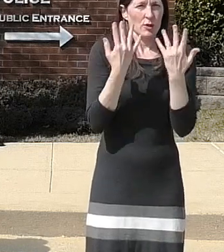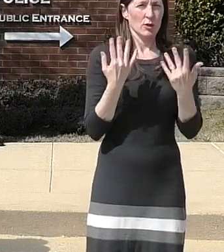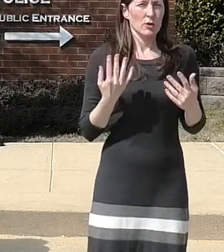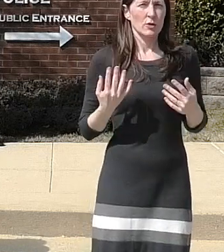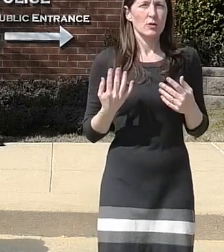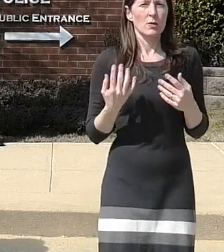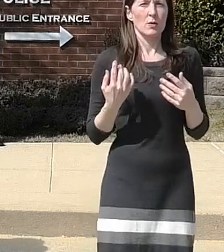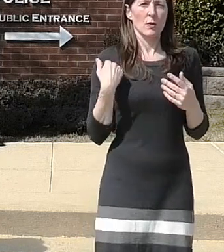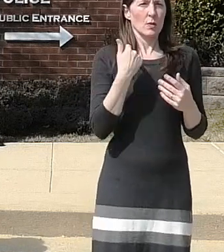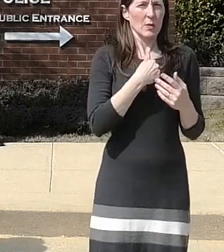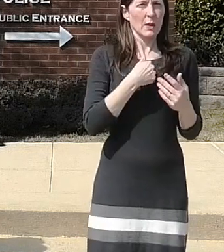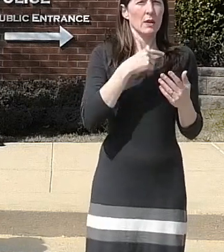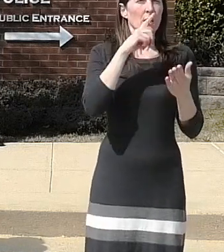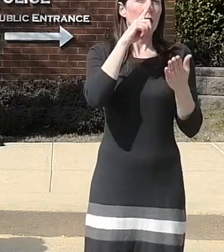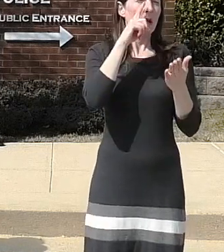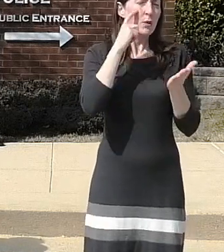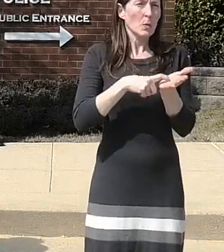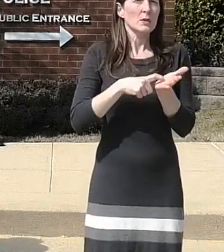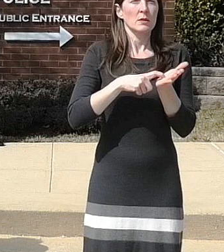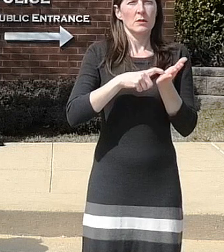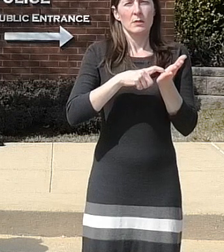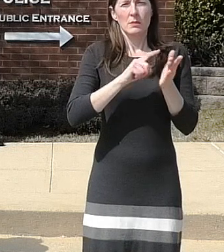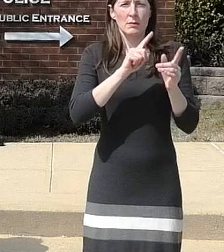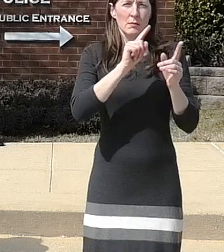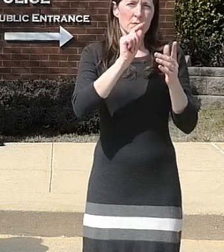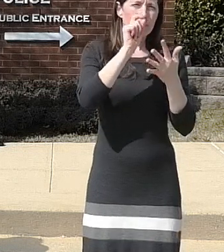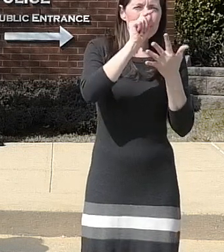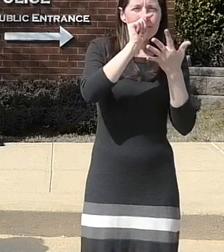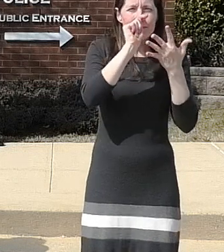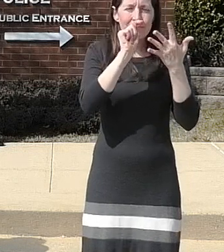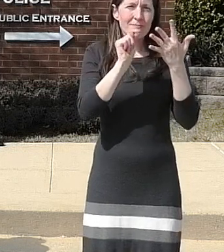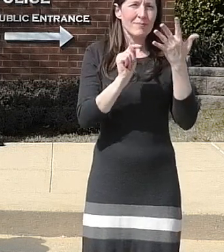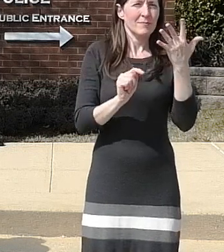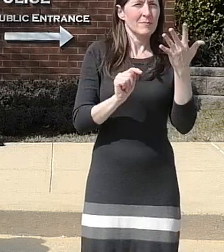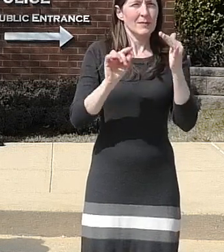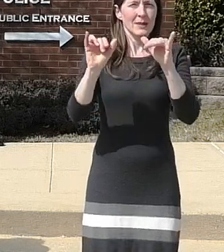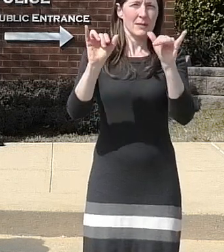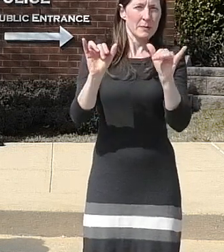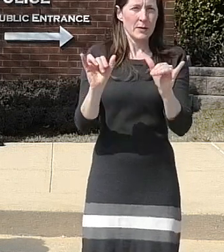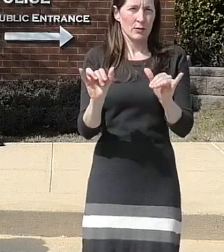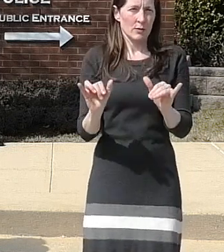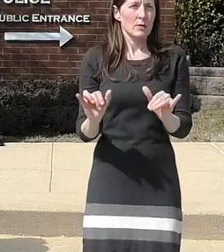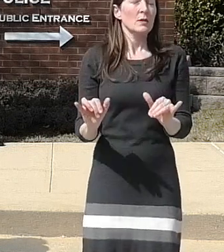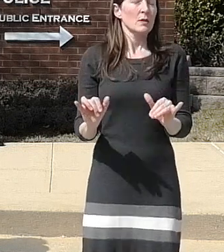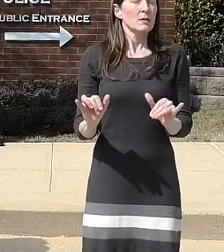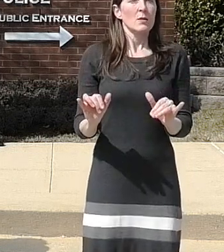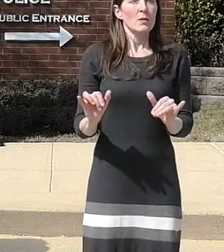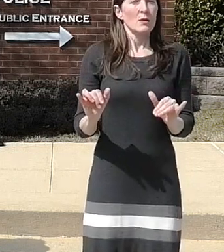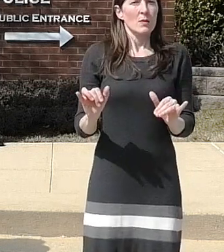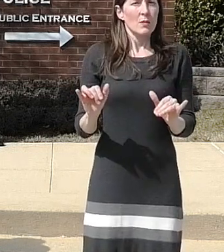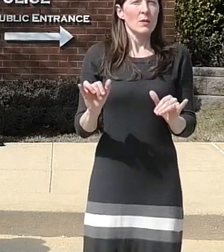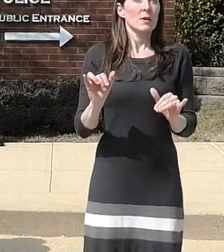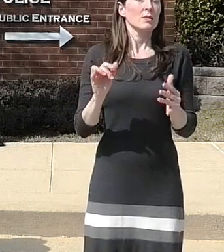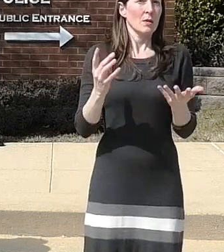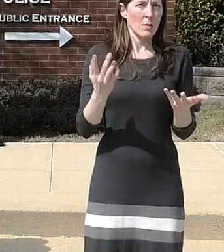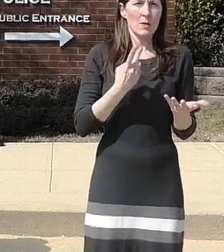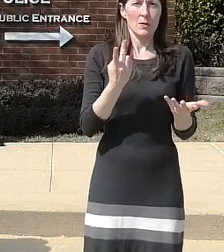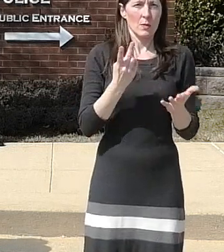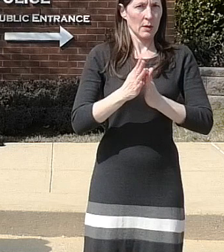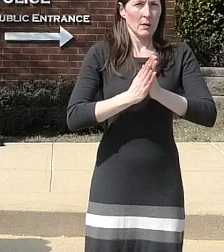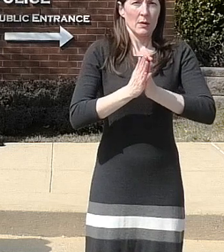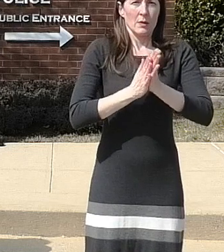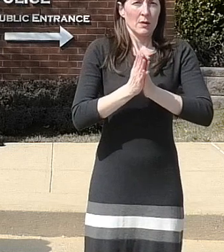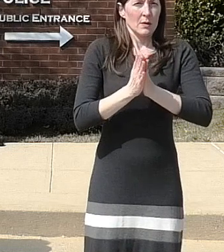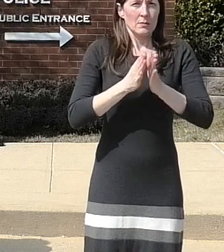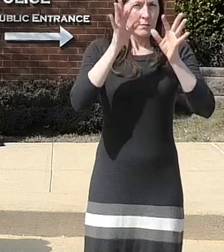discover some similarities between all of the cases and that kind of drove us into reaching out to a